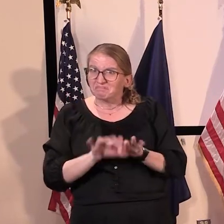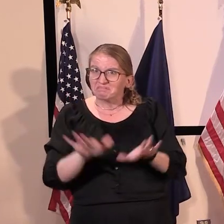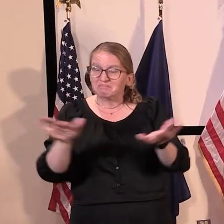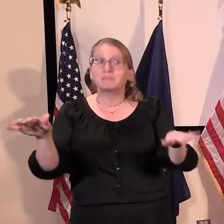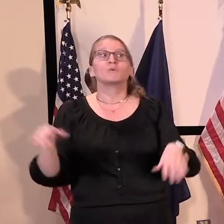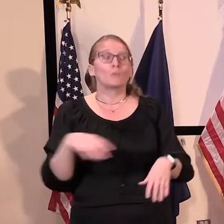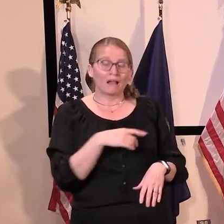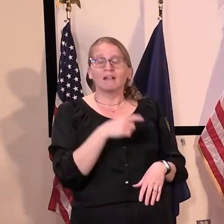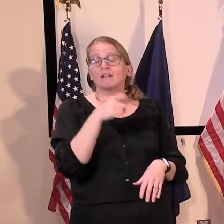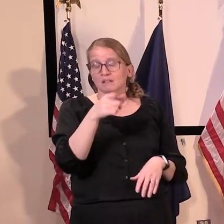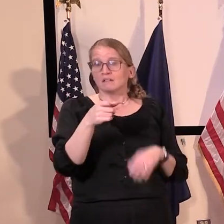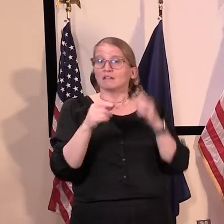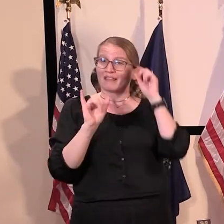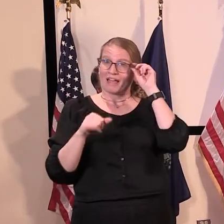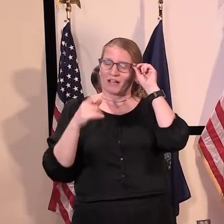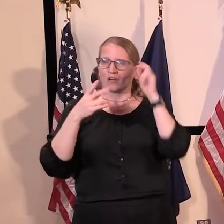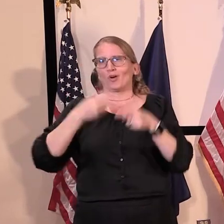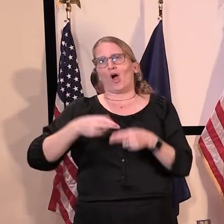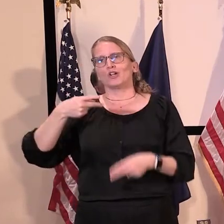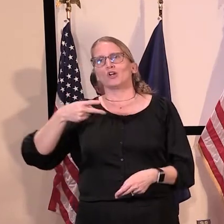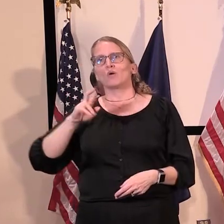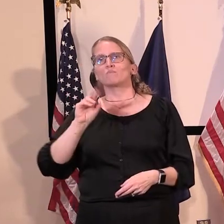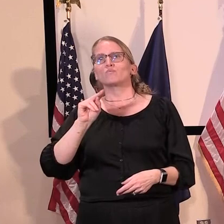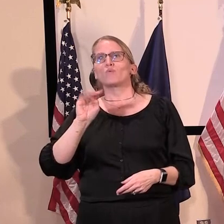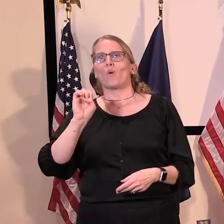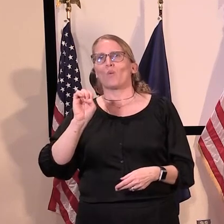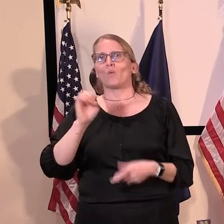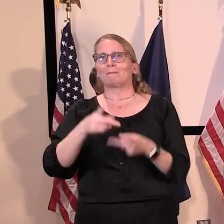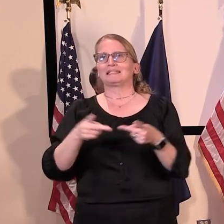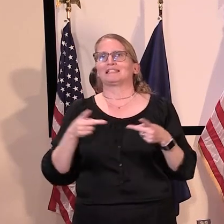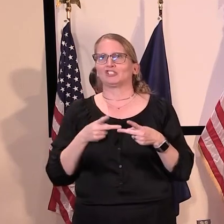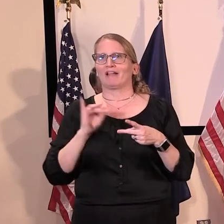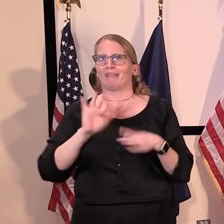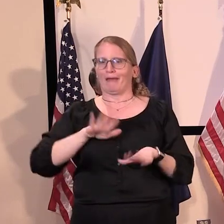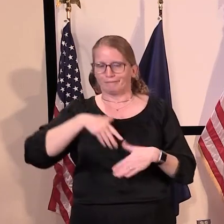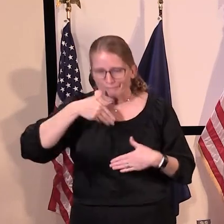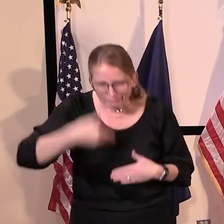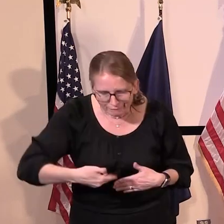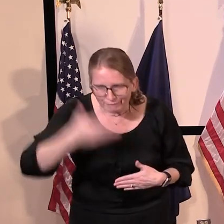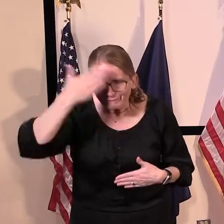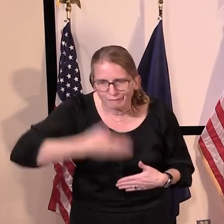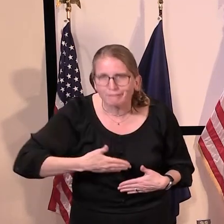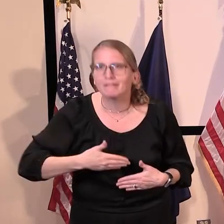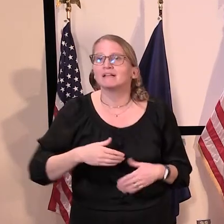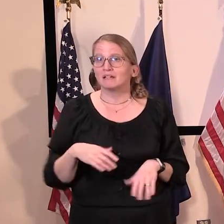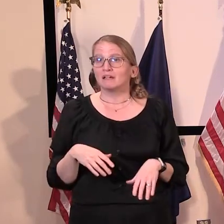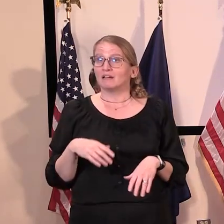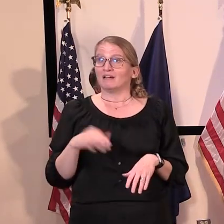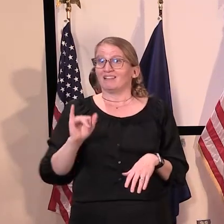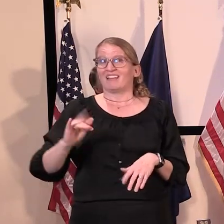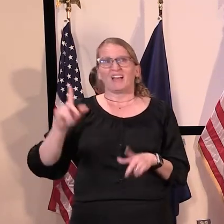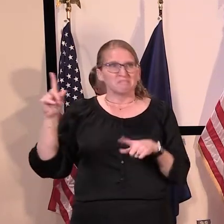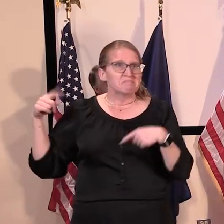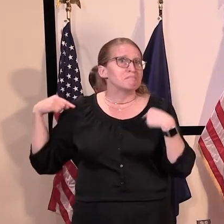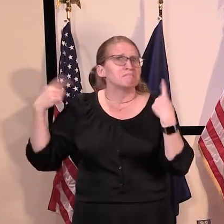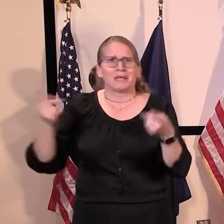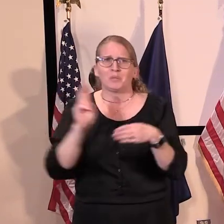been a part of care and ICU management, uh, for a select group of patients, uh, anyways.